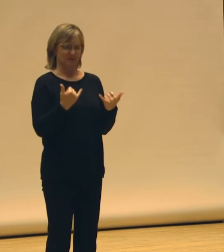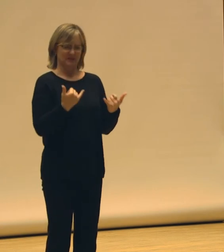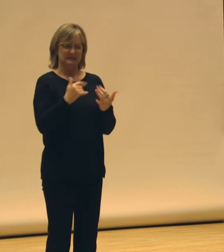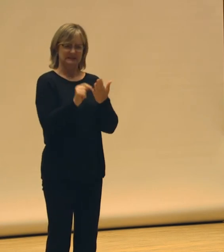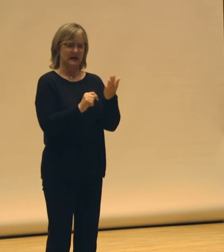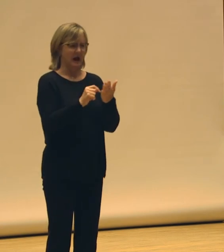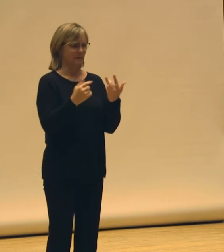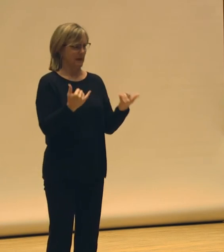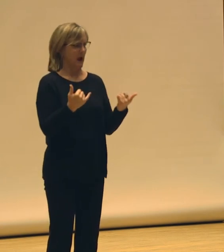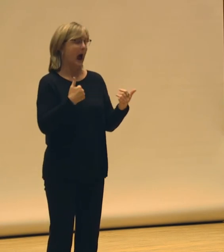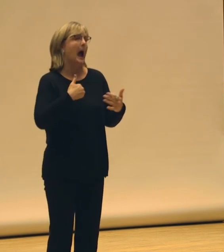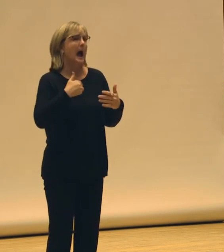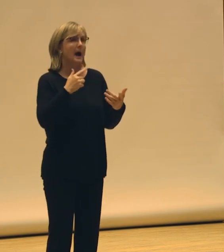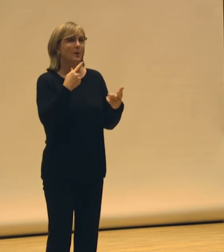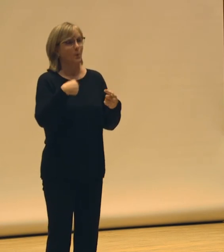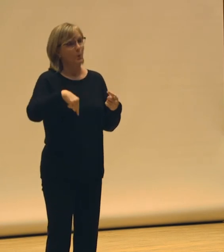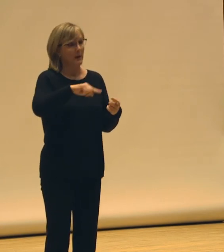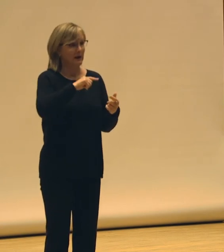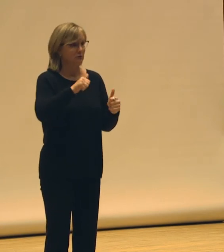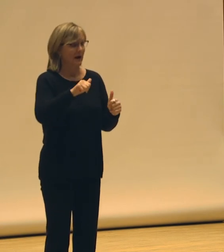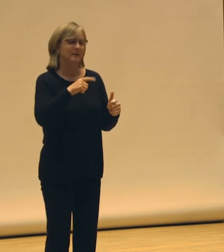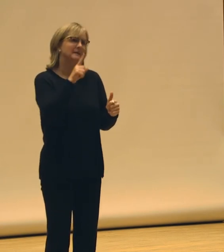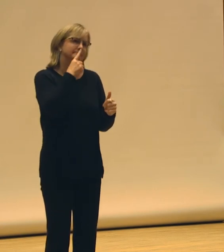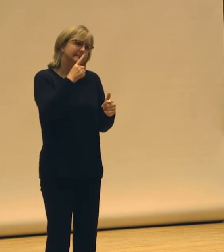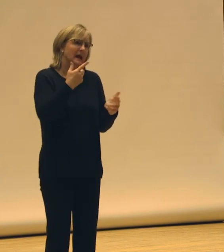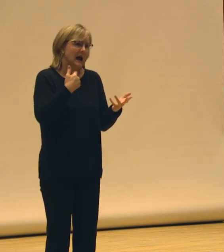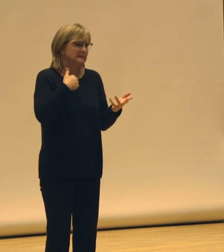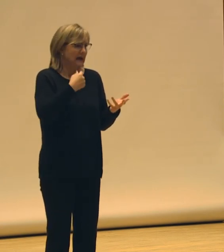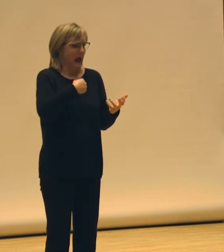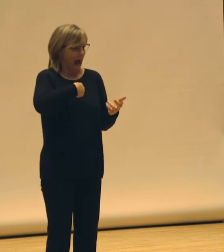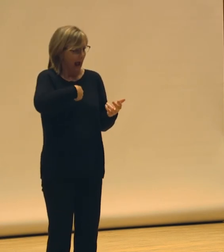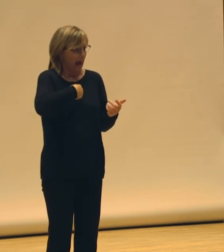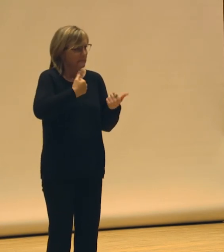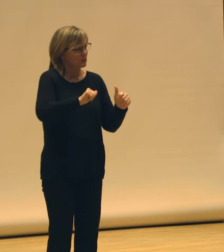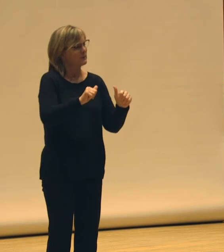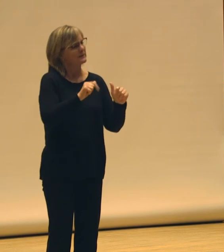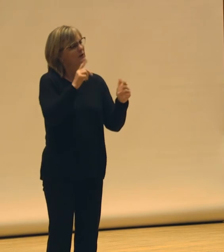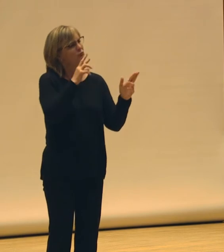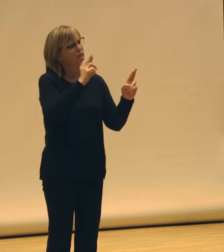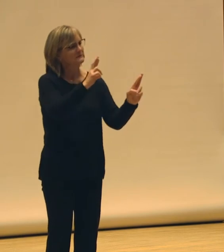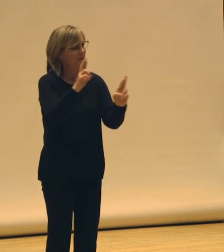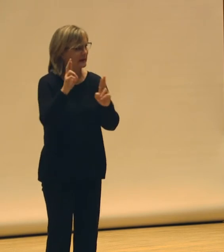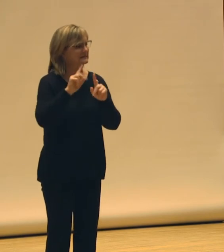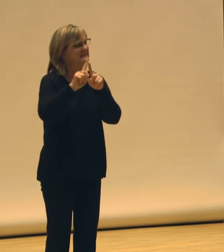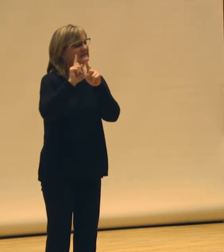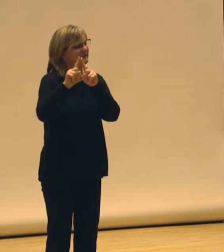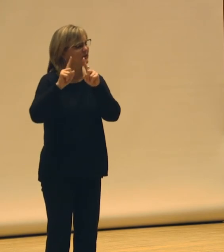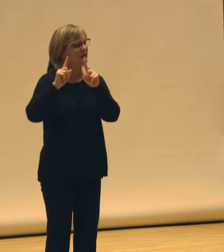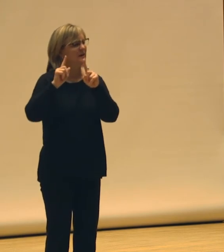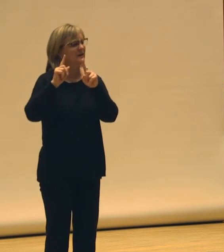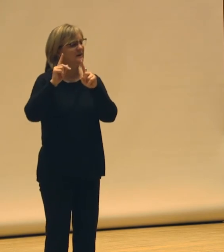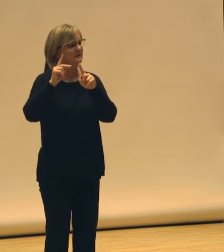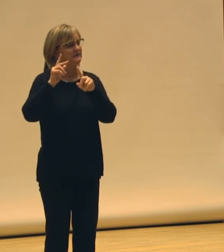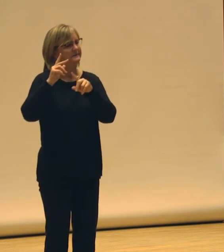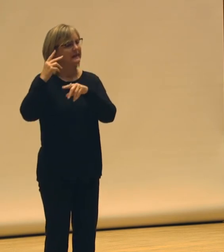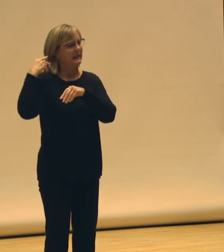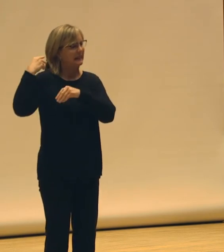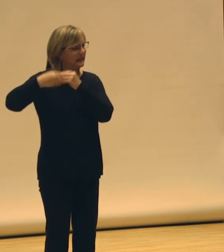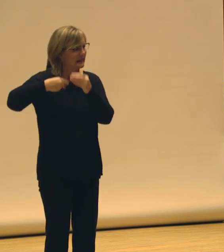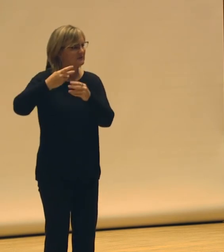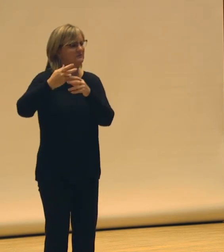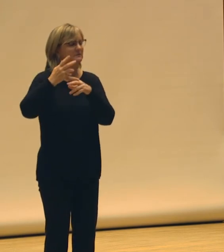I don't know, I'm trying, I'll say I am trying to really be respectful of different lineages, all of them. And